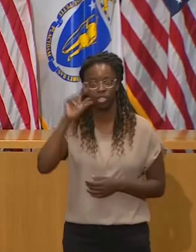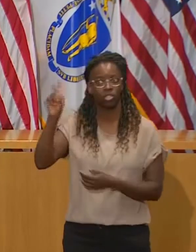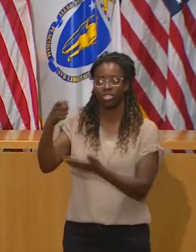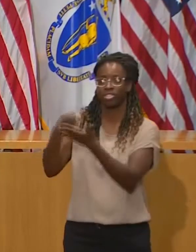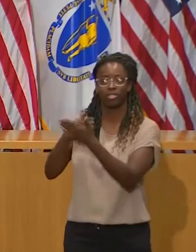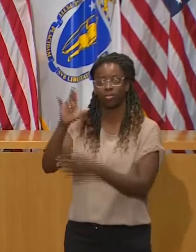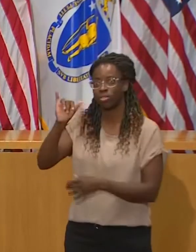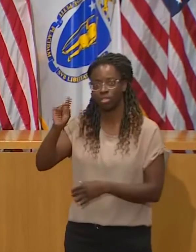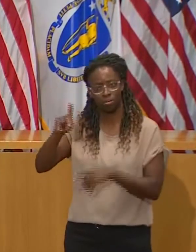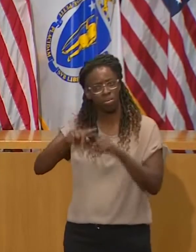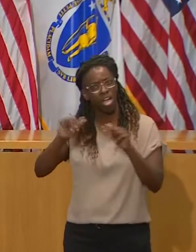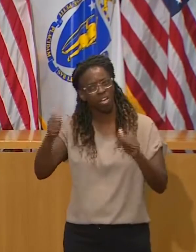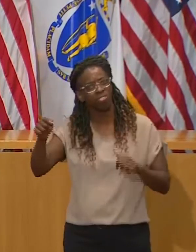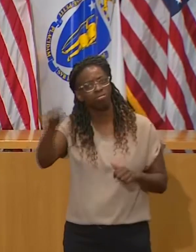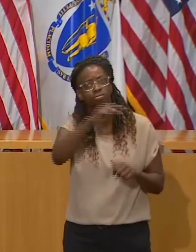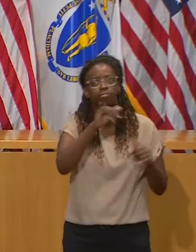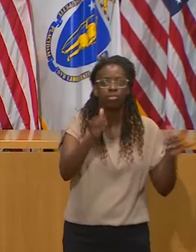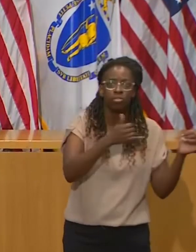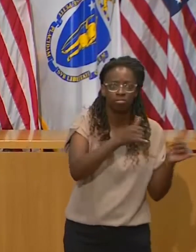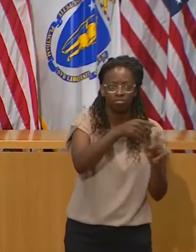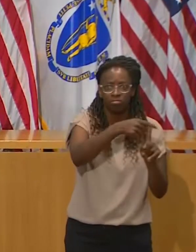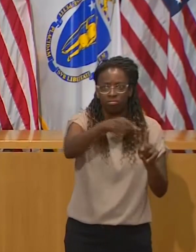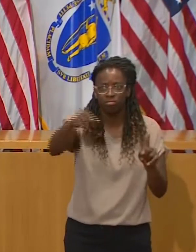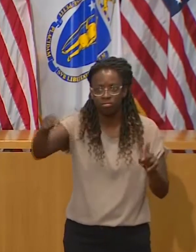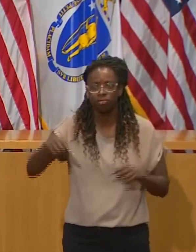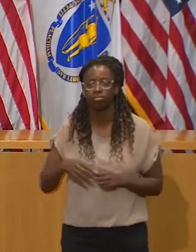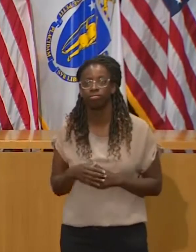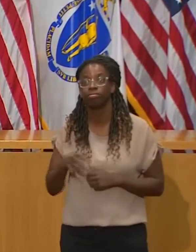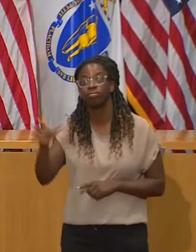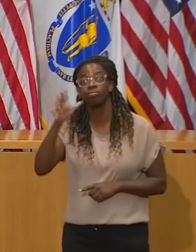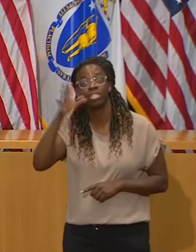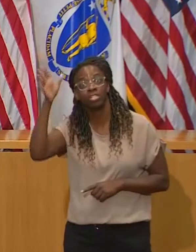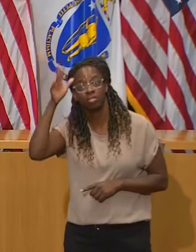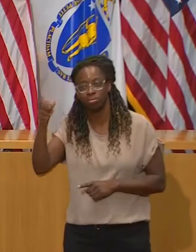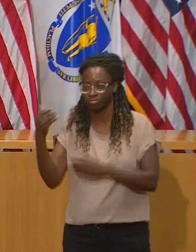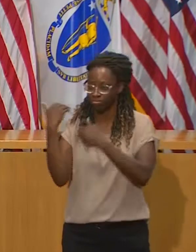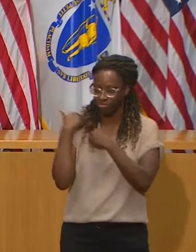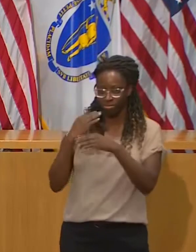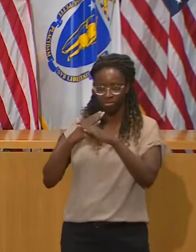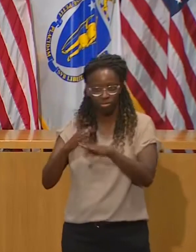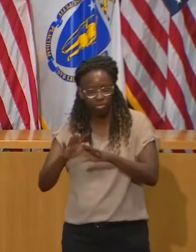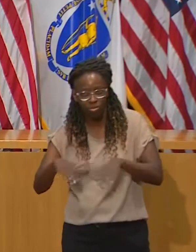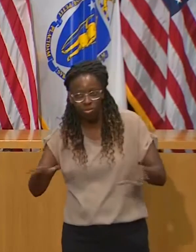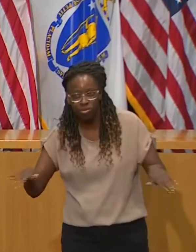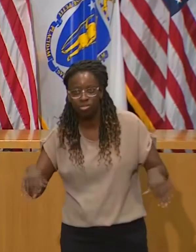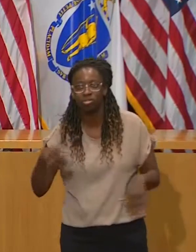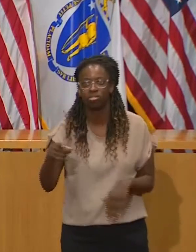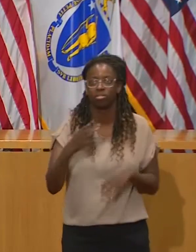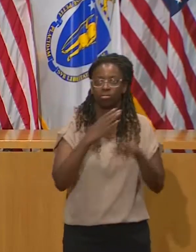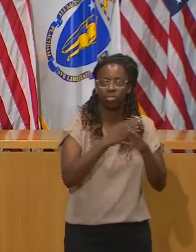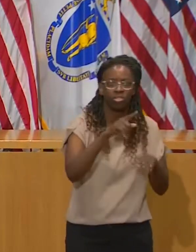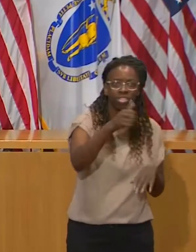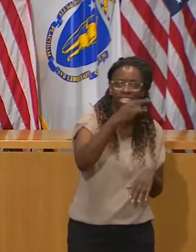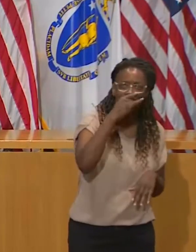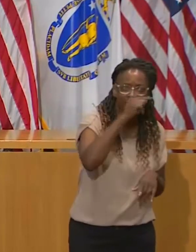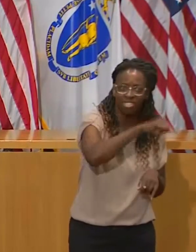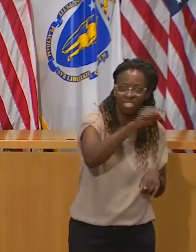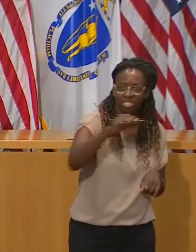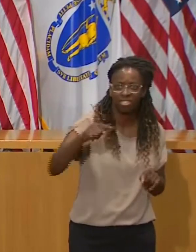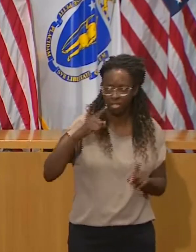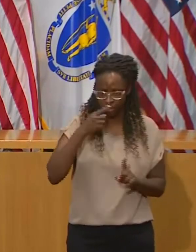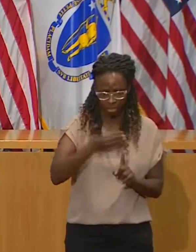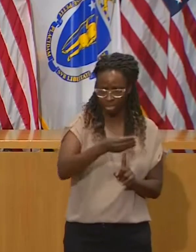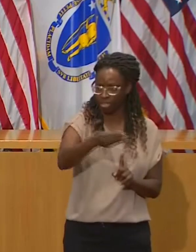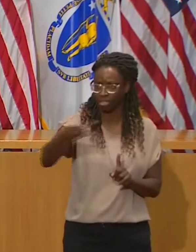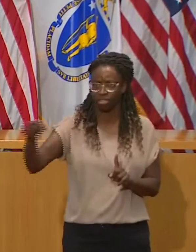to protect their kids and themselves and their teammates. I know the shutdown wasn't welcome news. Anybody who saw my